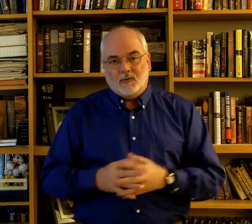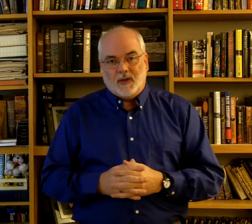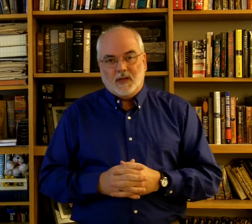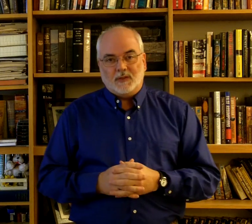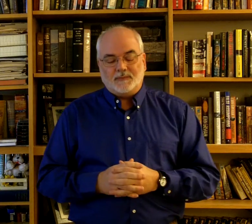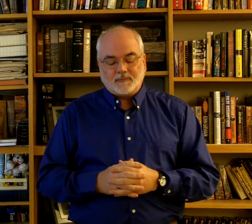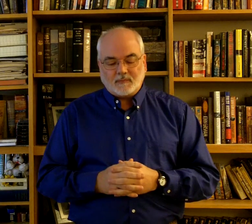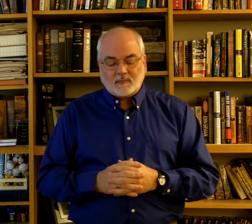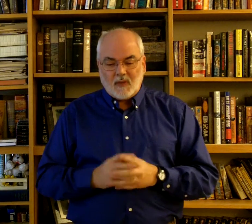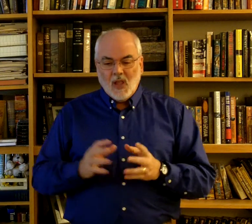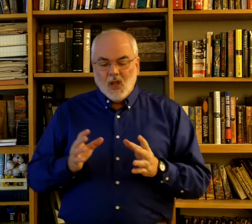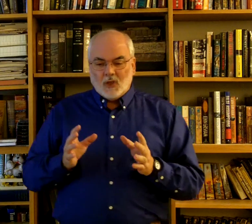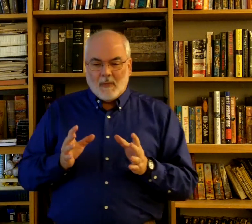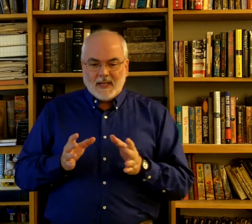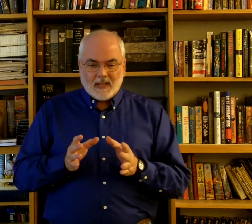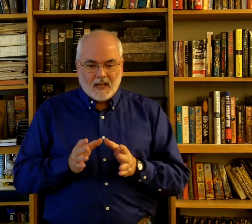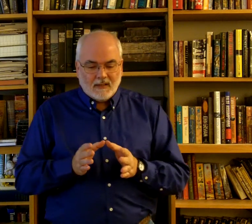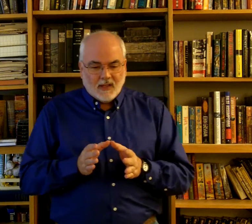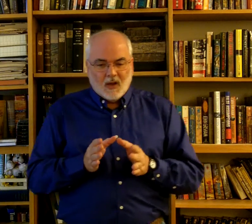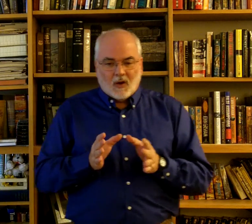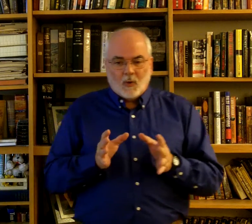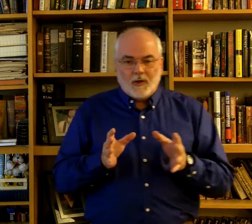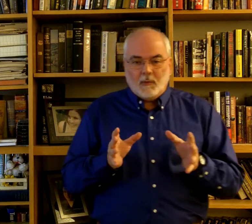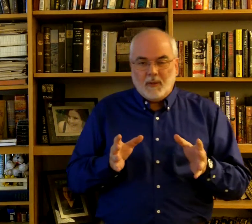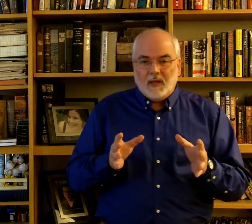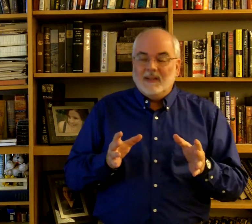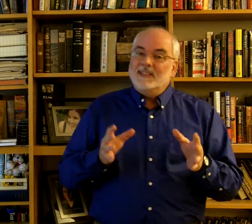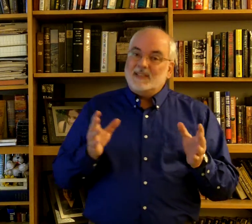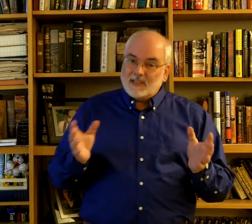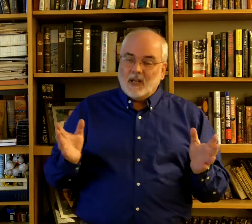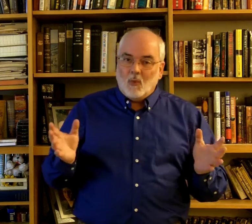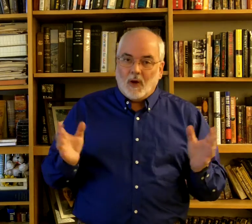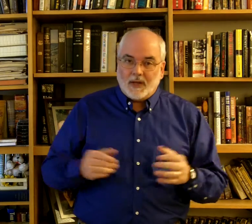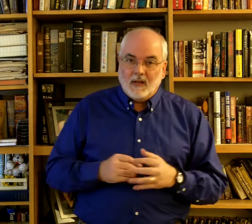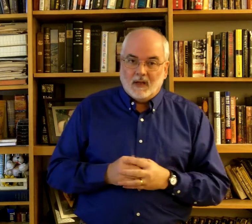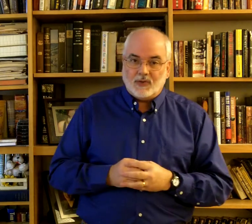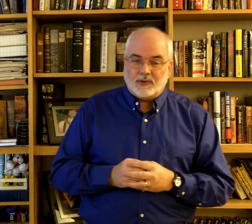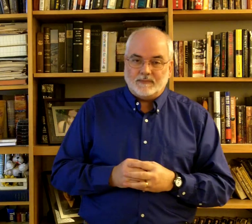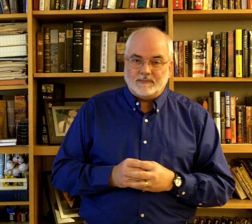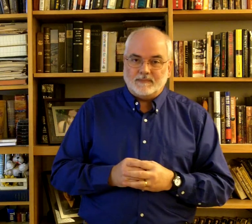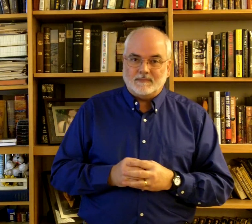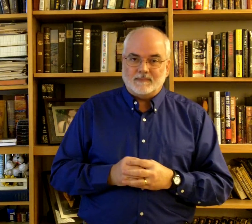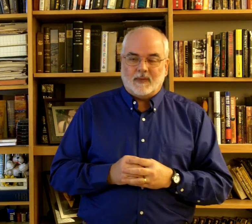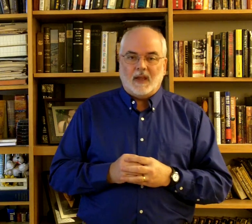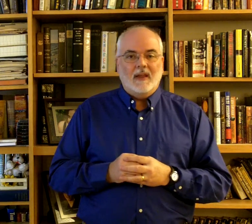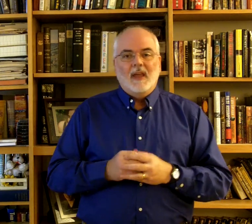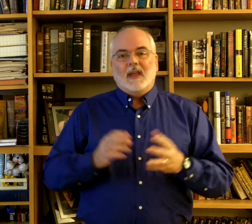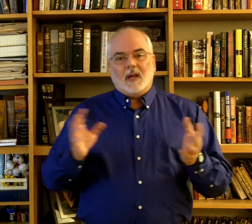videos. So, my signs are going to be somewhat English, okay? And, I'm